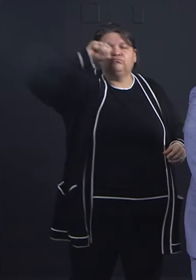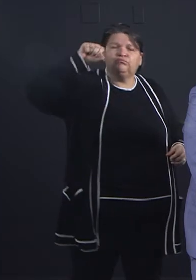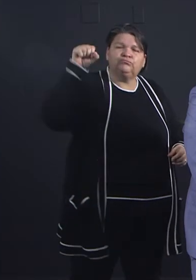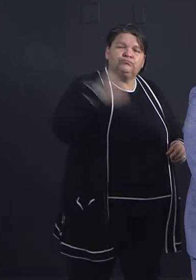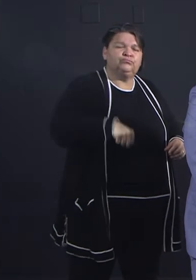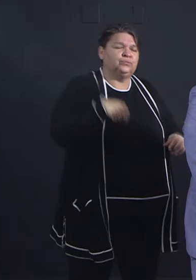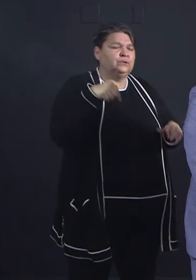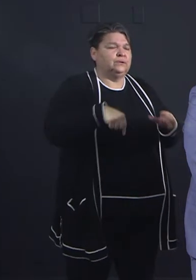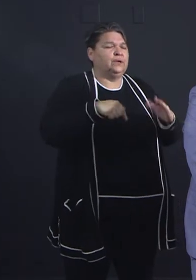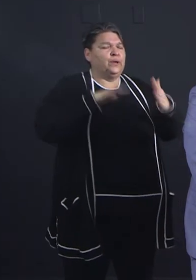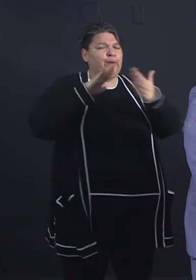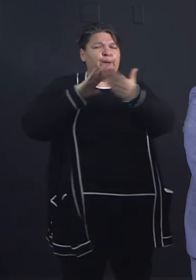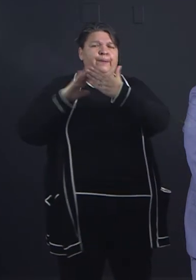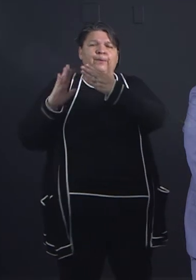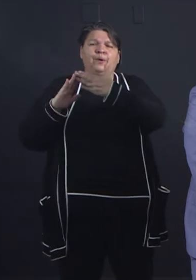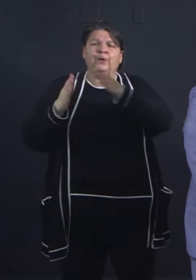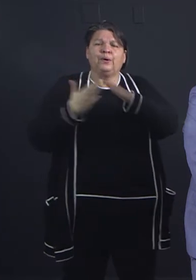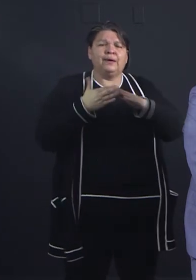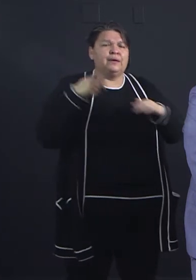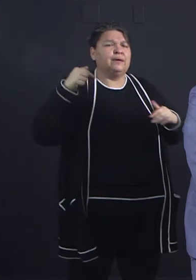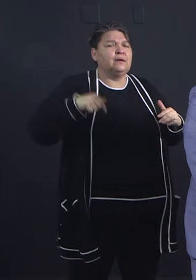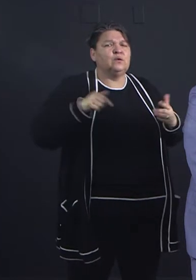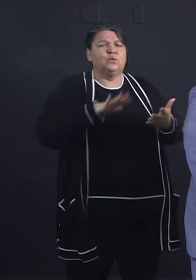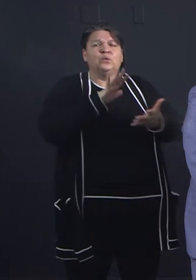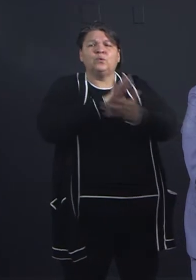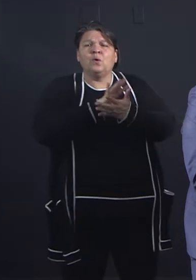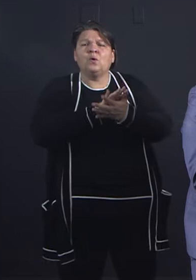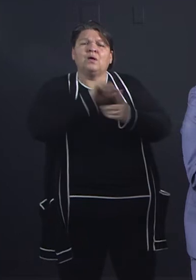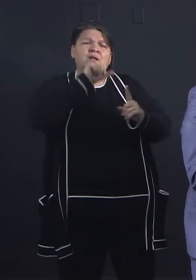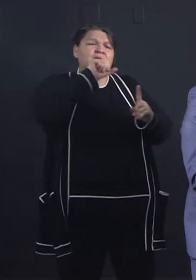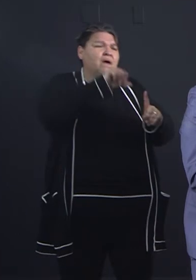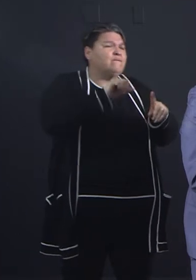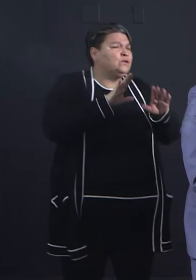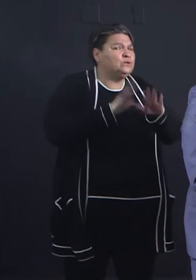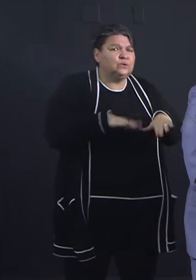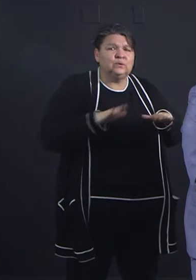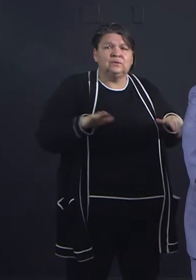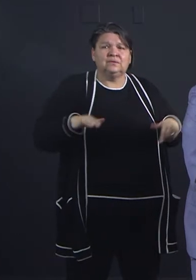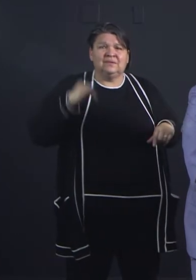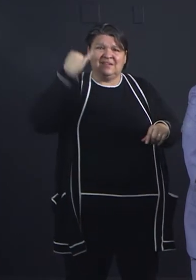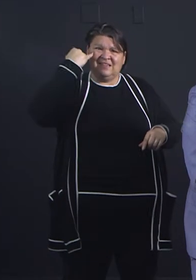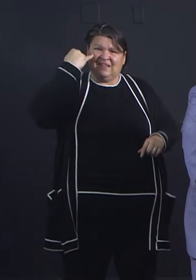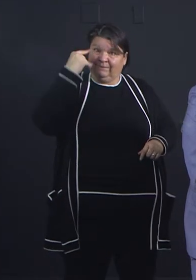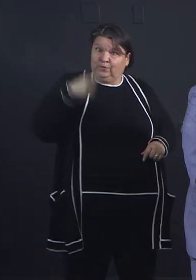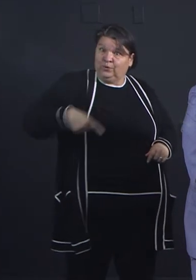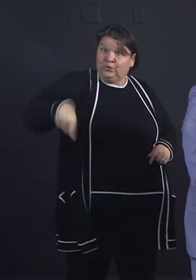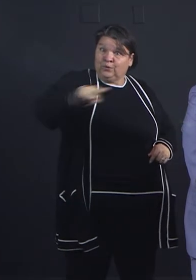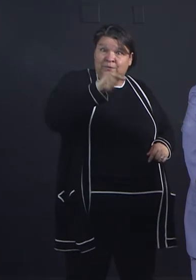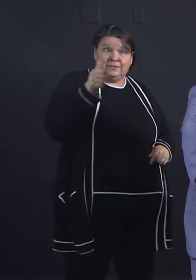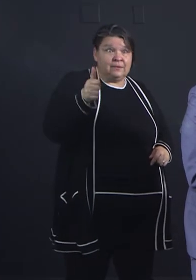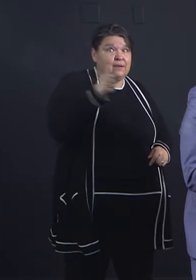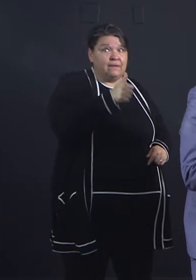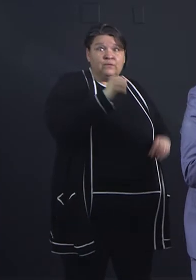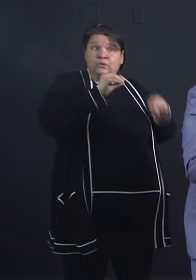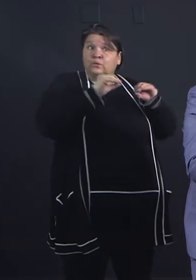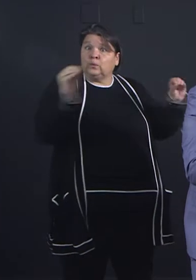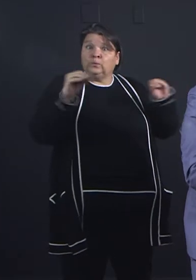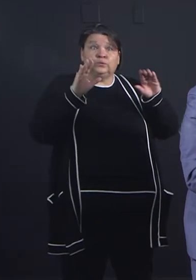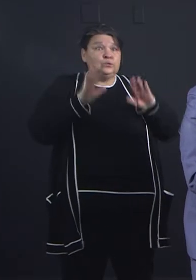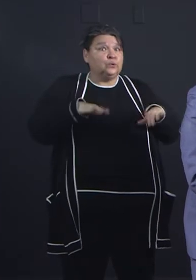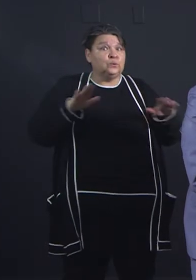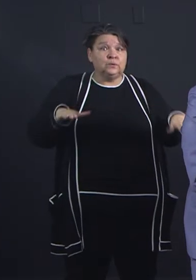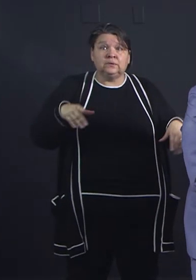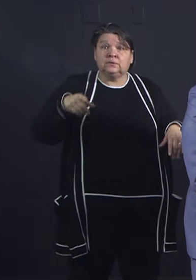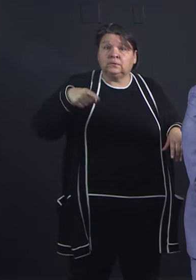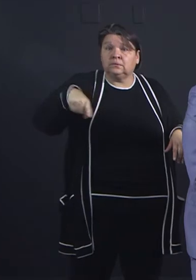heart for its children. And I think it's a great opportunity for those individuals who don't have children in school to reach out to their